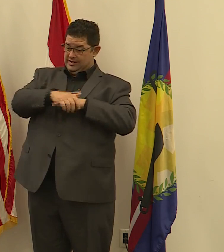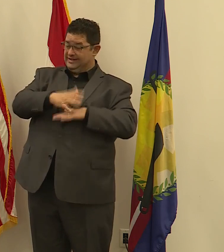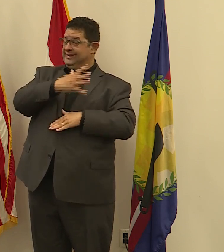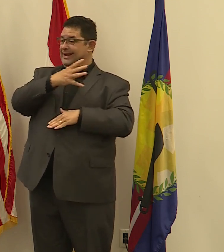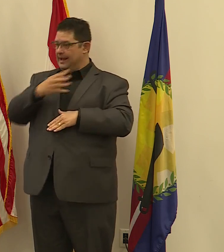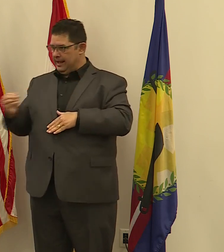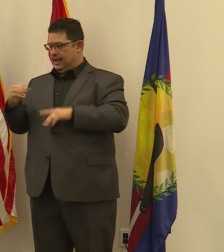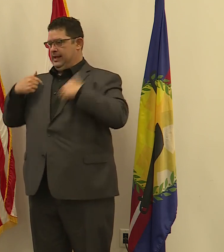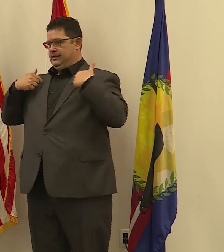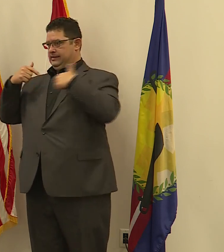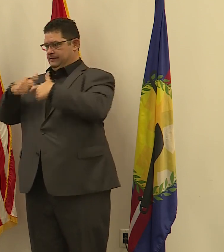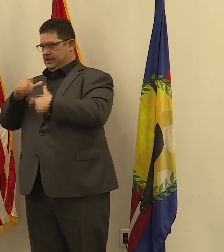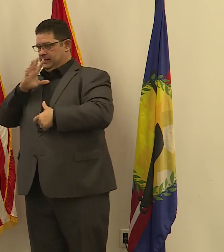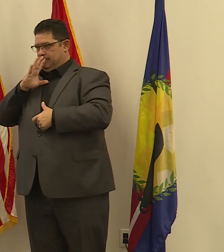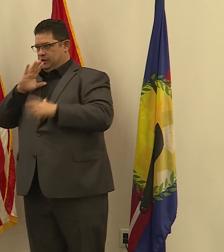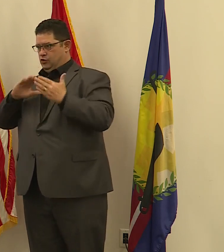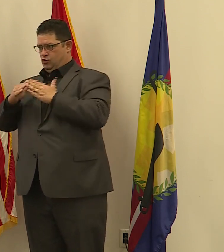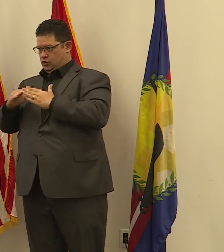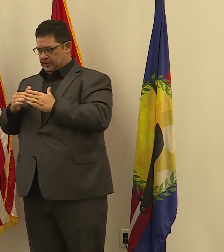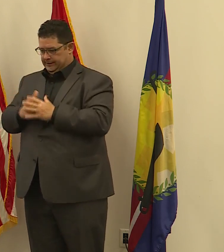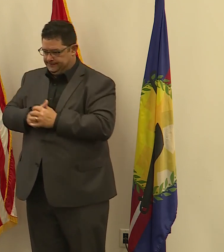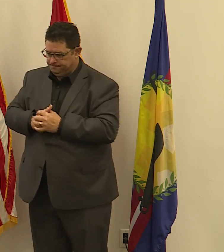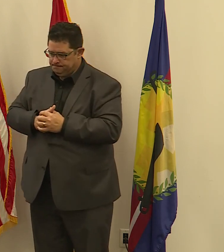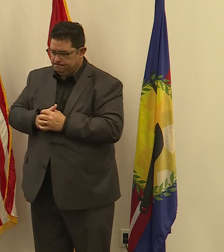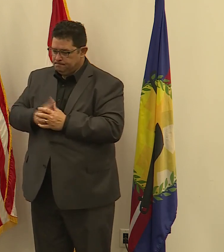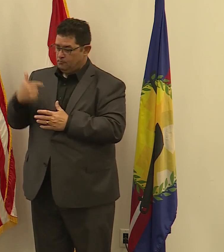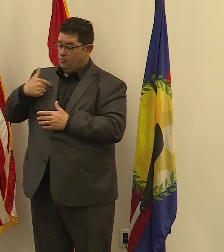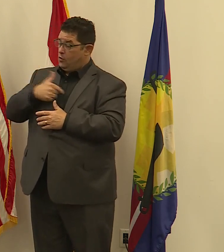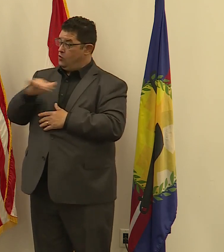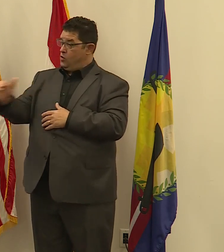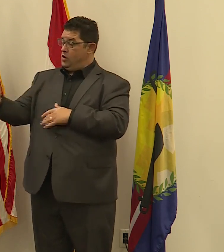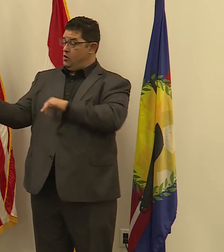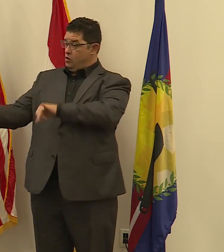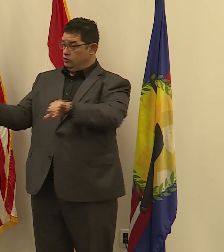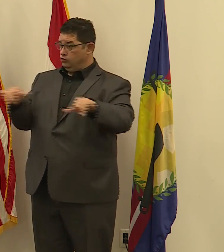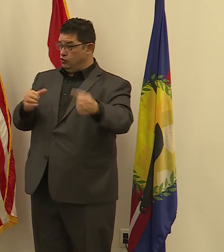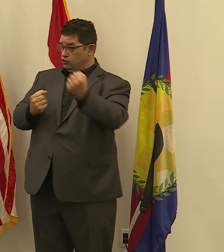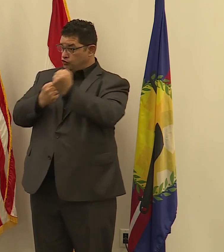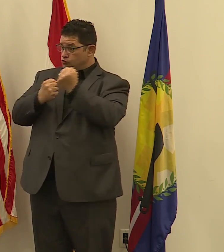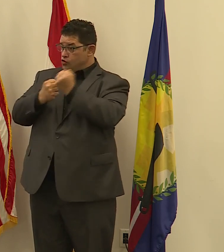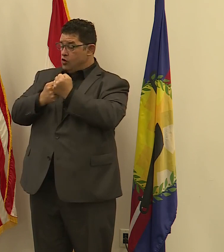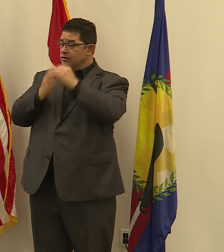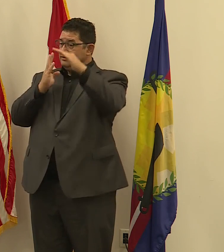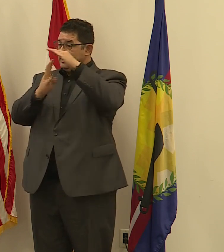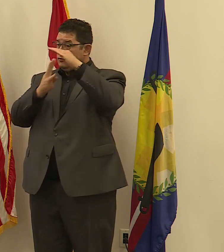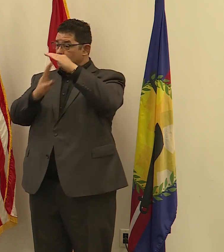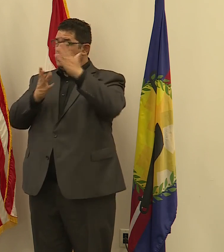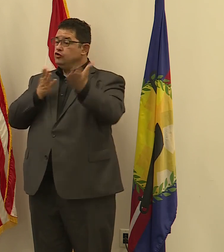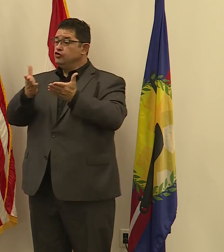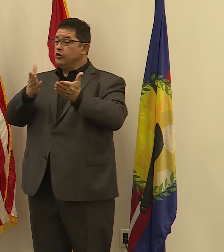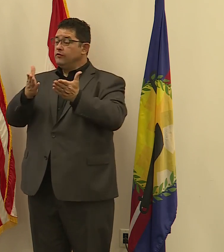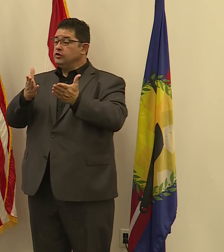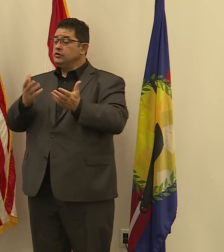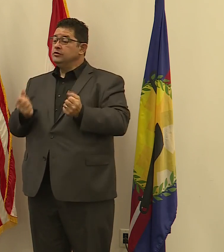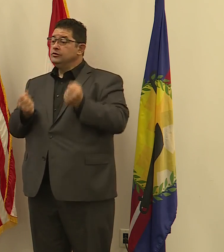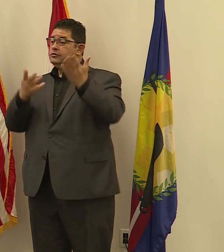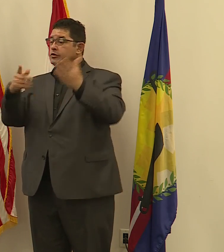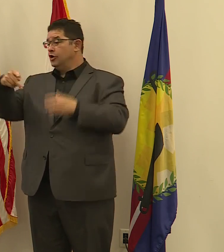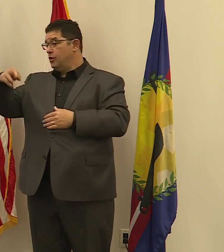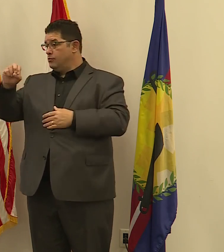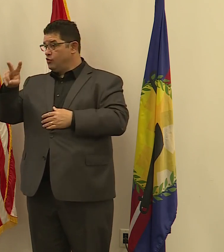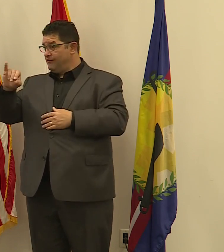communities. We also support the Immigrant Service Provider Network,